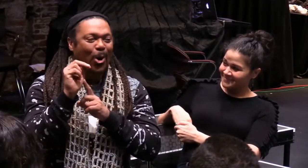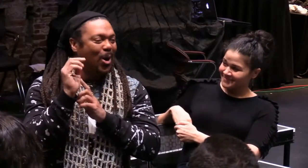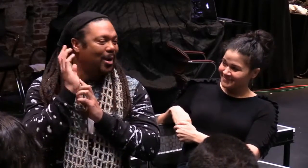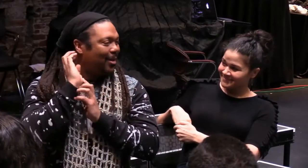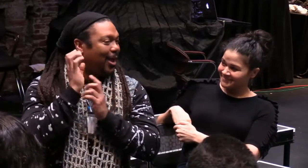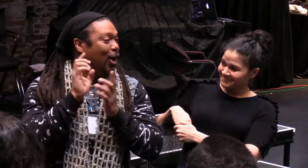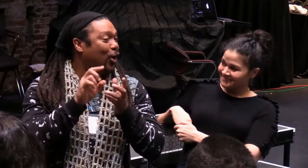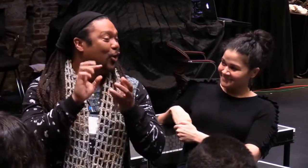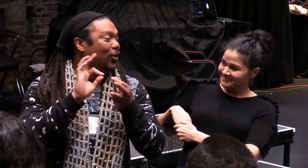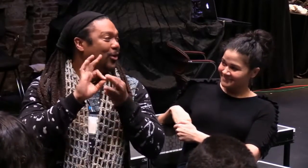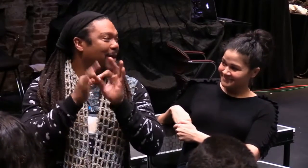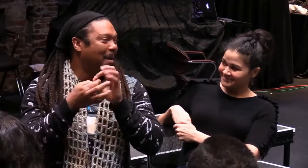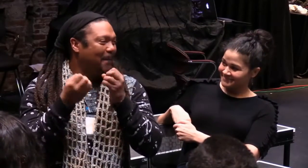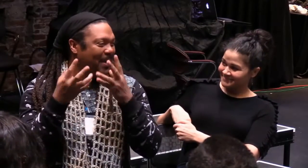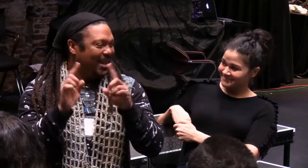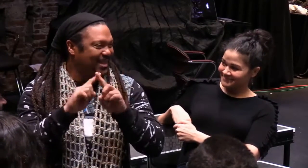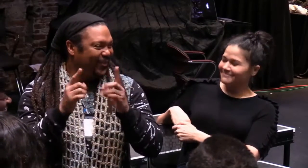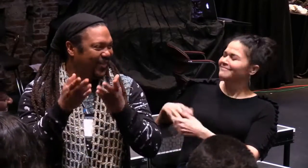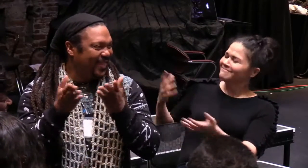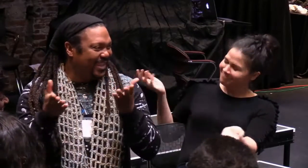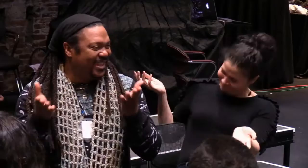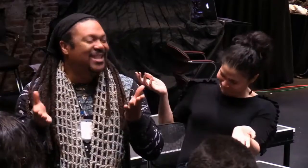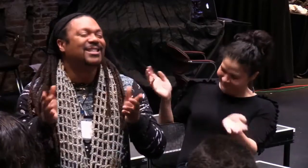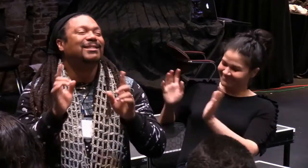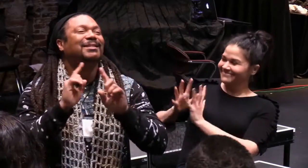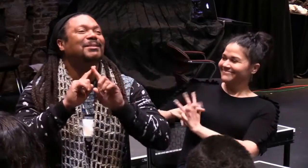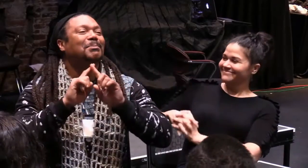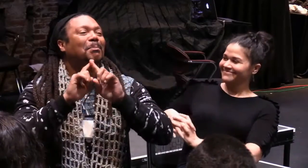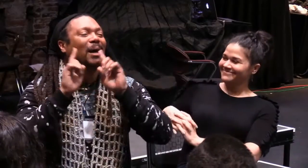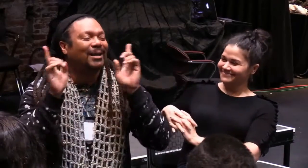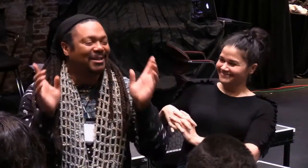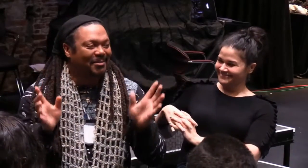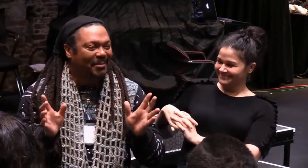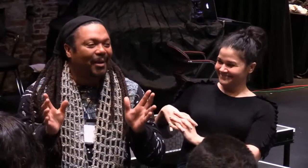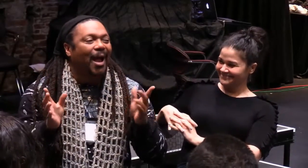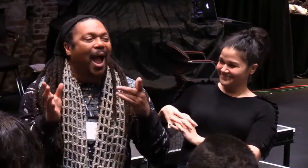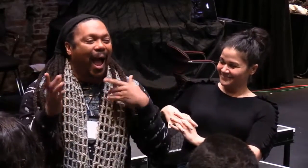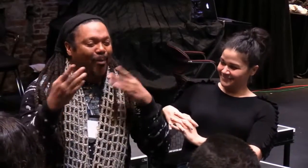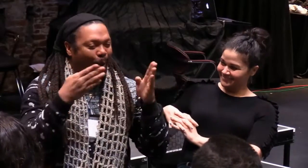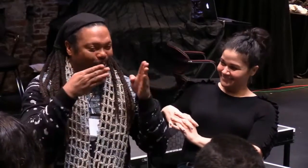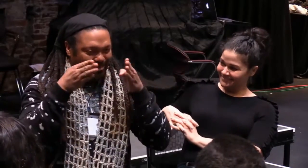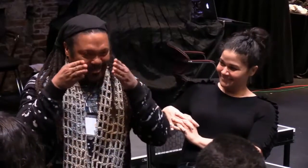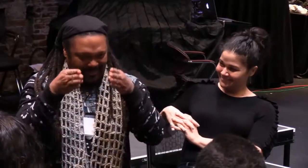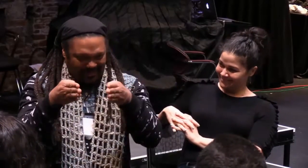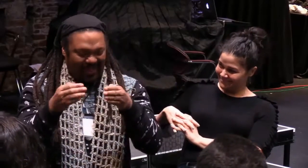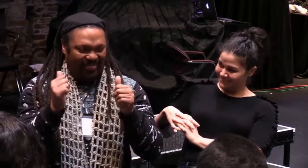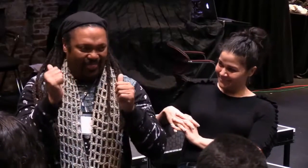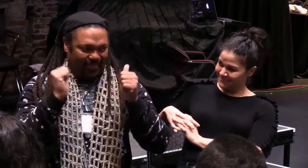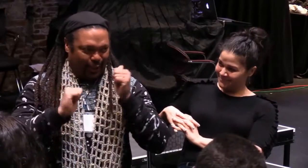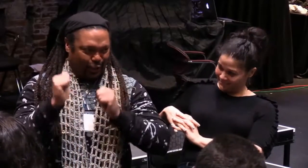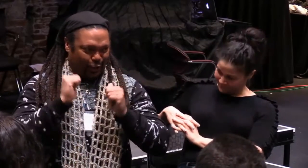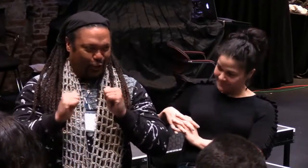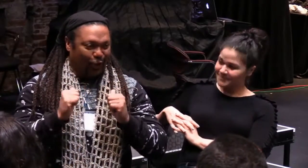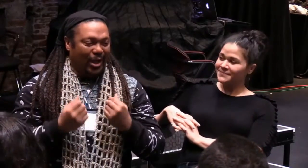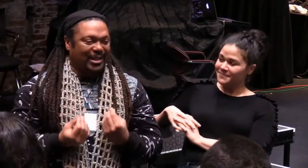I, when it comes to the word porn, I mean, there are multiple interpretations of it. However, let's focus on